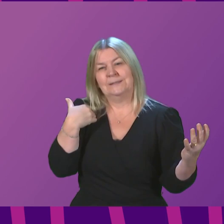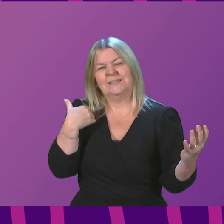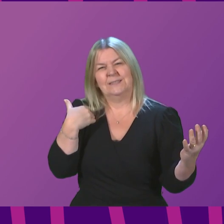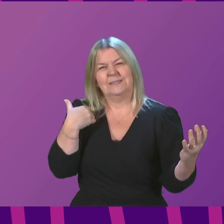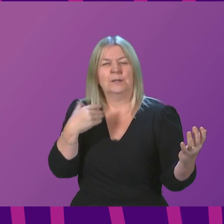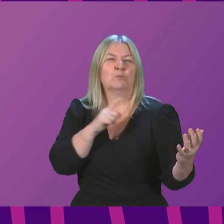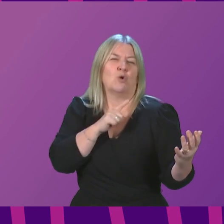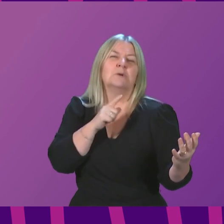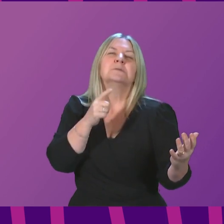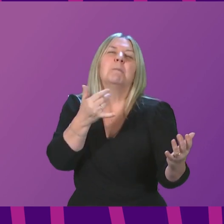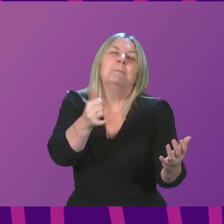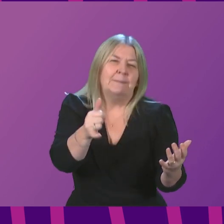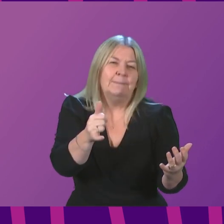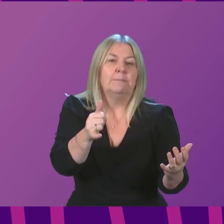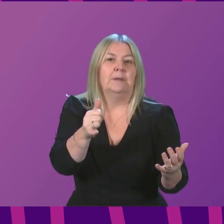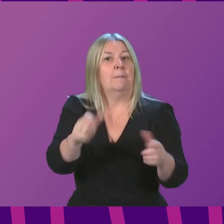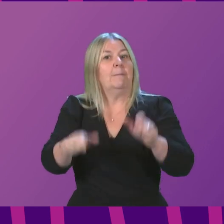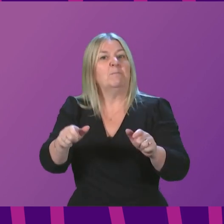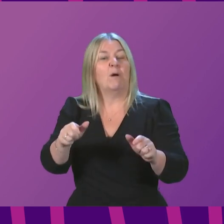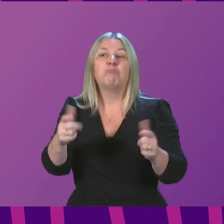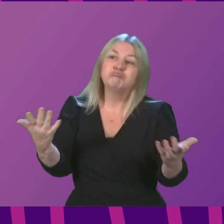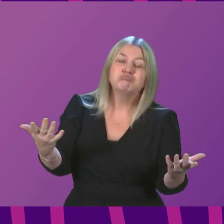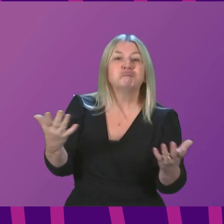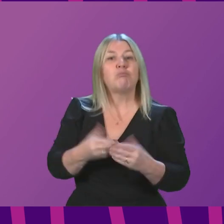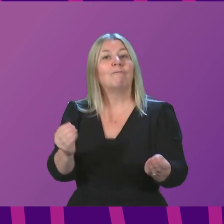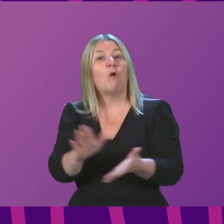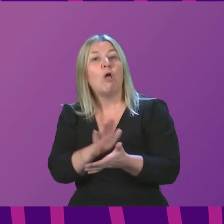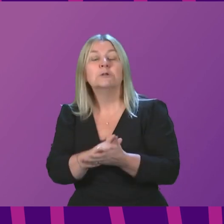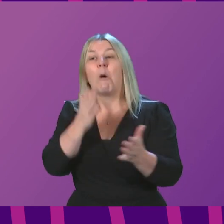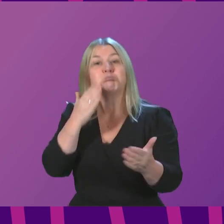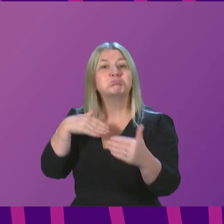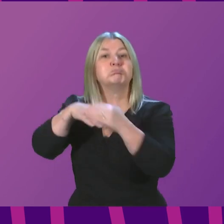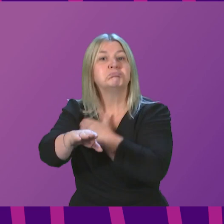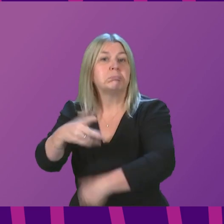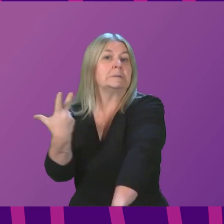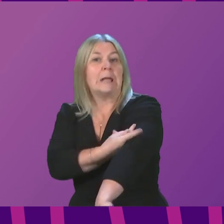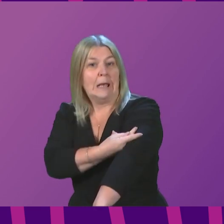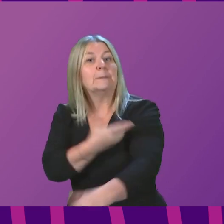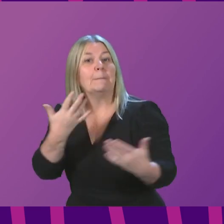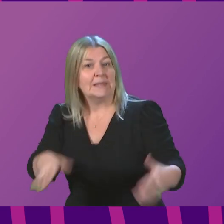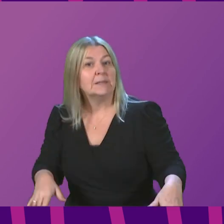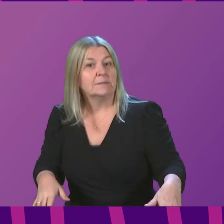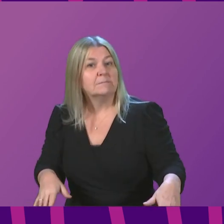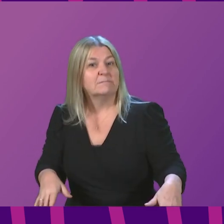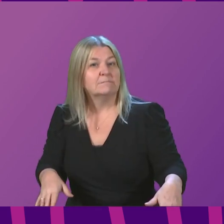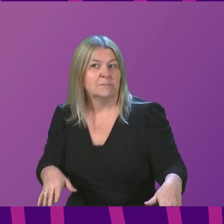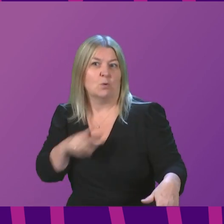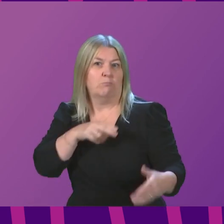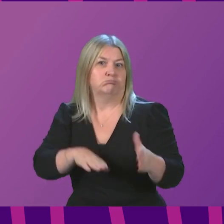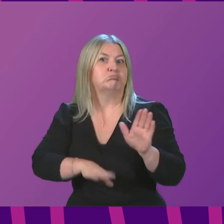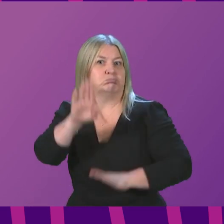be partially explained by people being more selective about when to go for a test over the Christmas period. However,